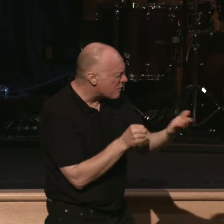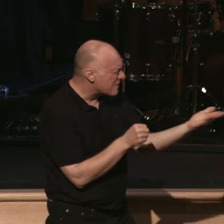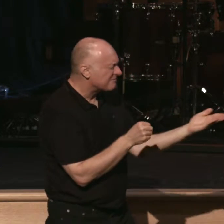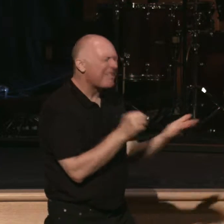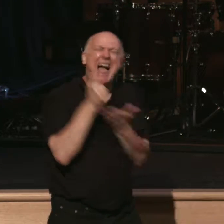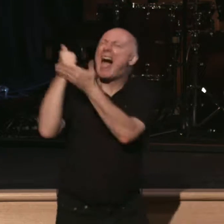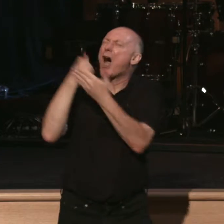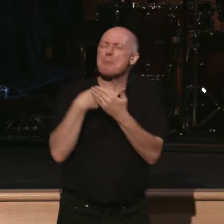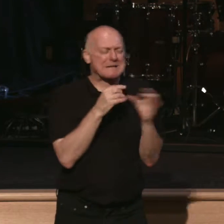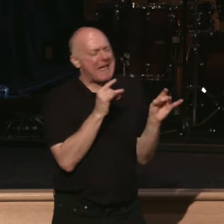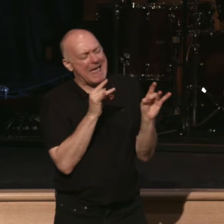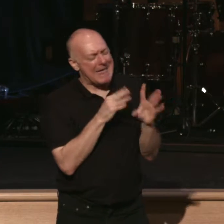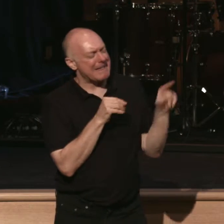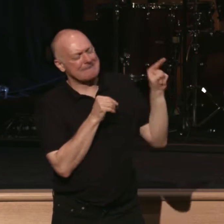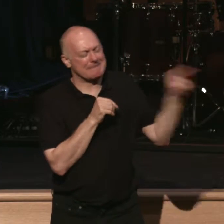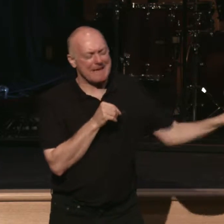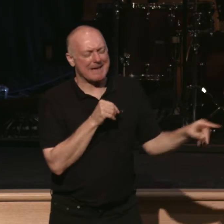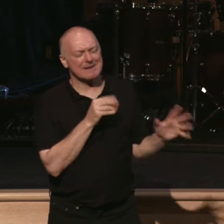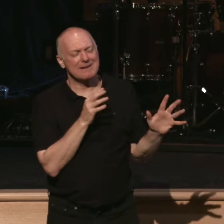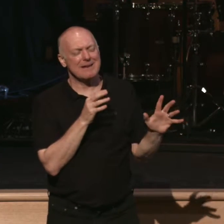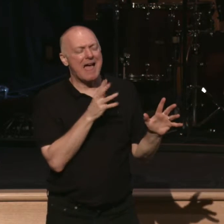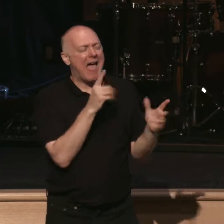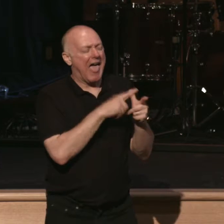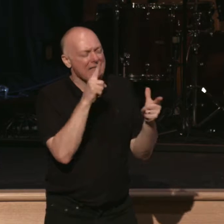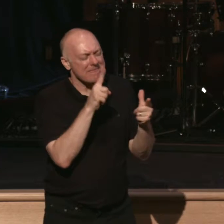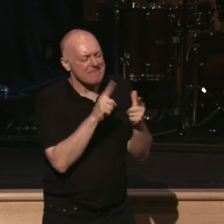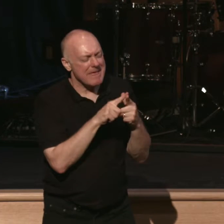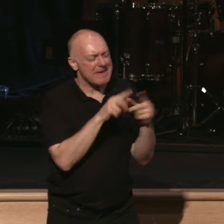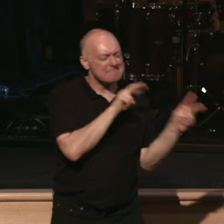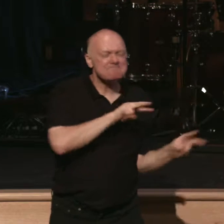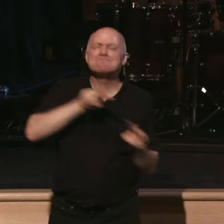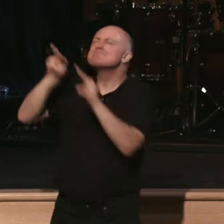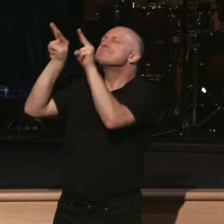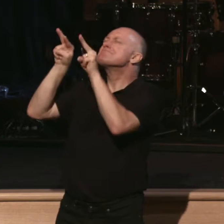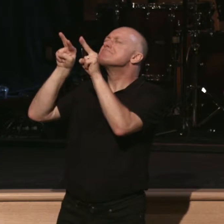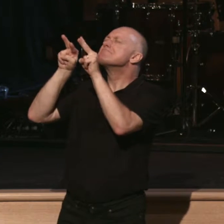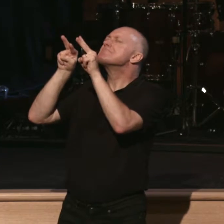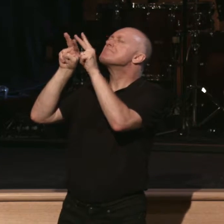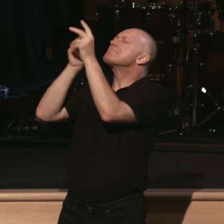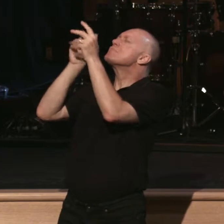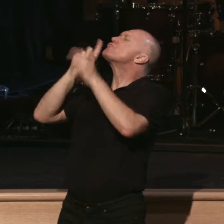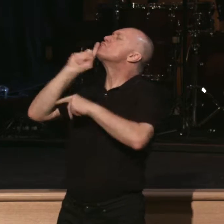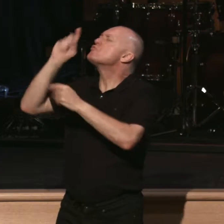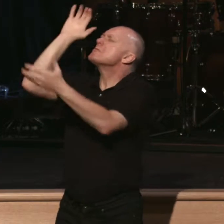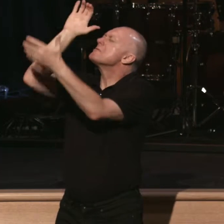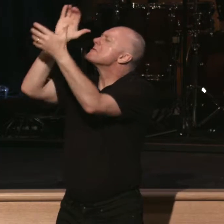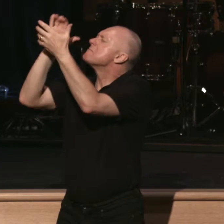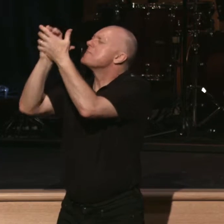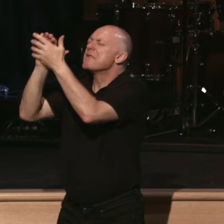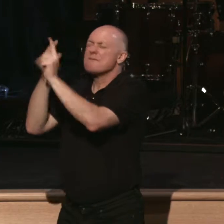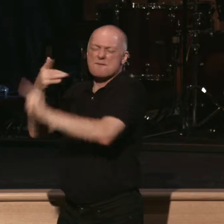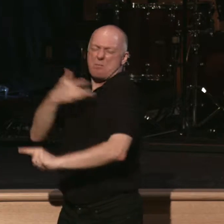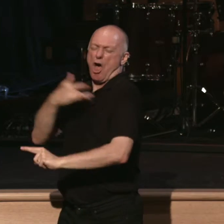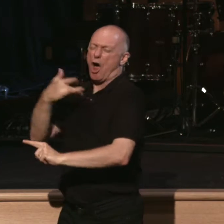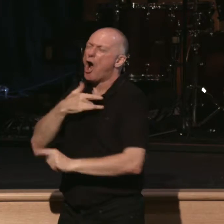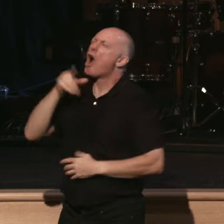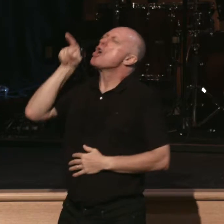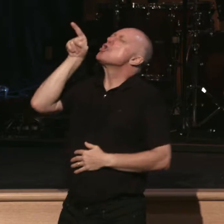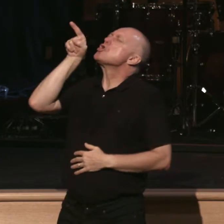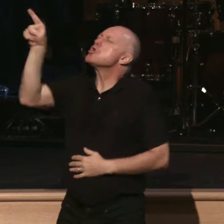this, to hate this, and to turn and to embrace you and to truly believe with all our hearts that you alone can